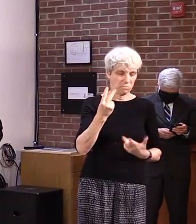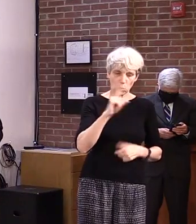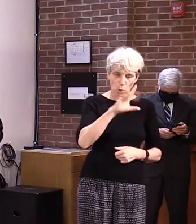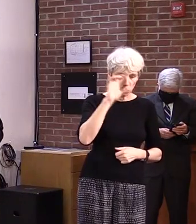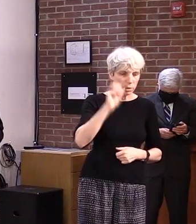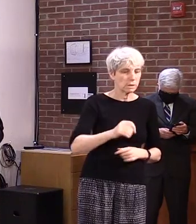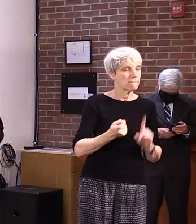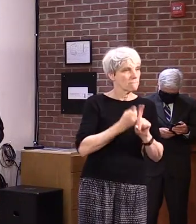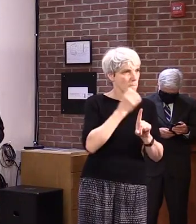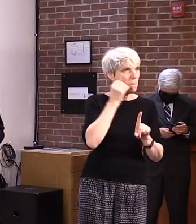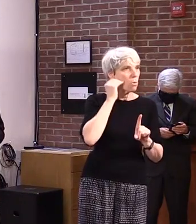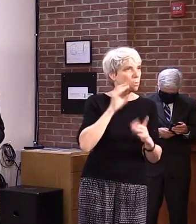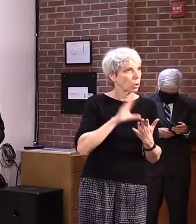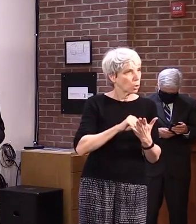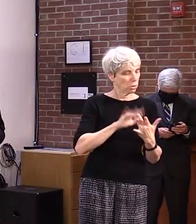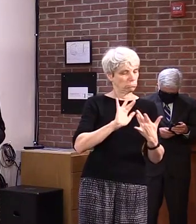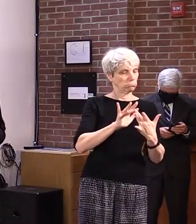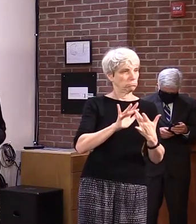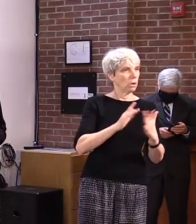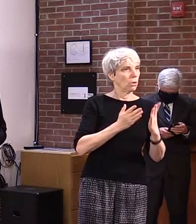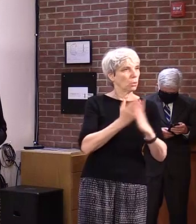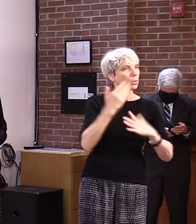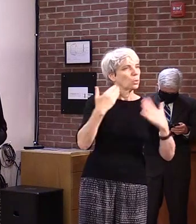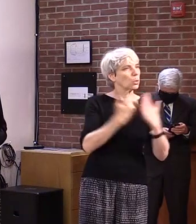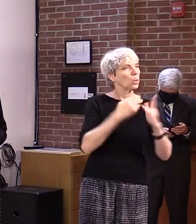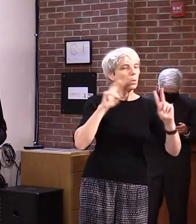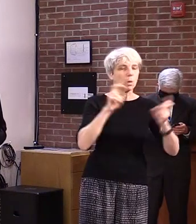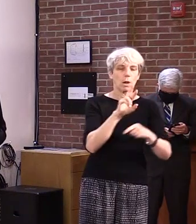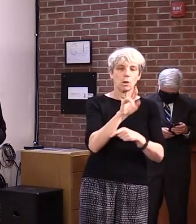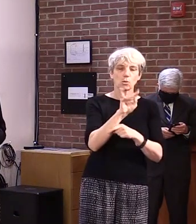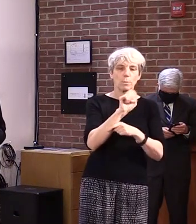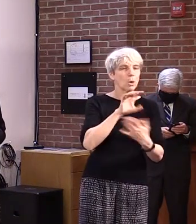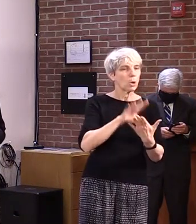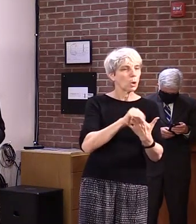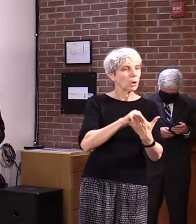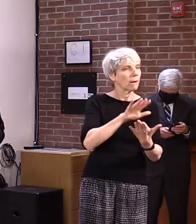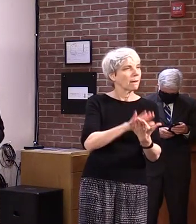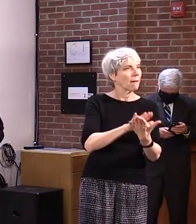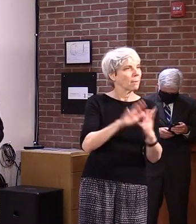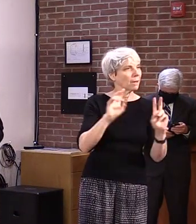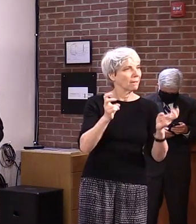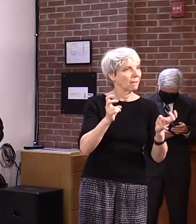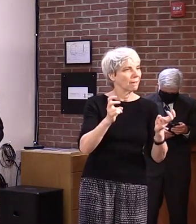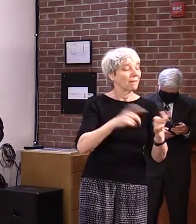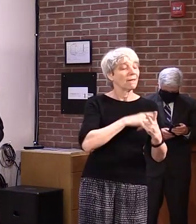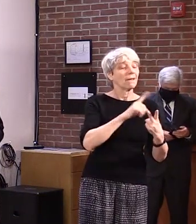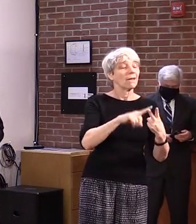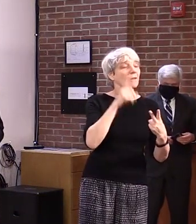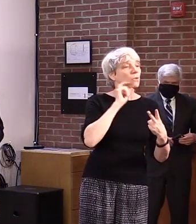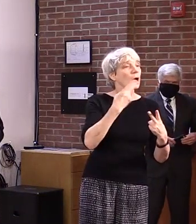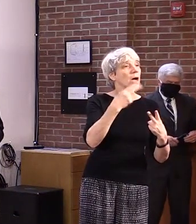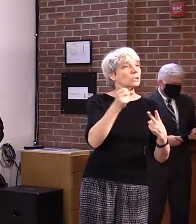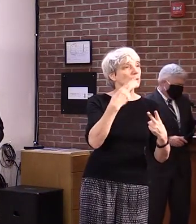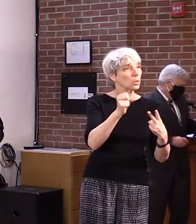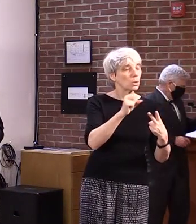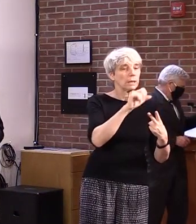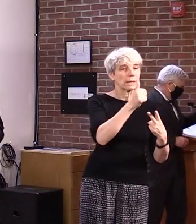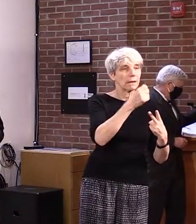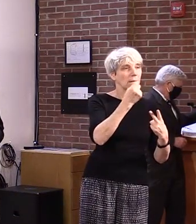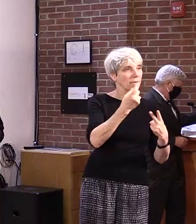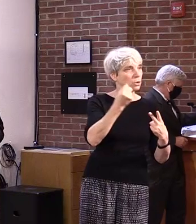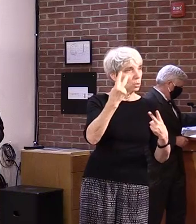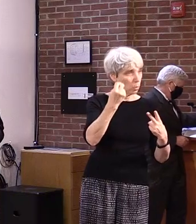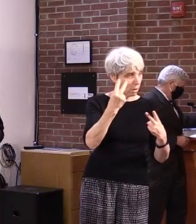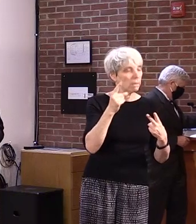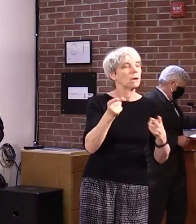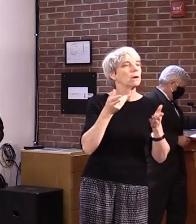remote learning academy. Another option is a hybrid model for students in grades 10 through 12 with alternating days of